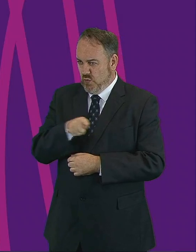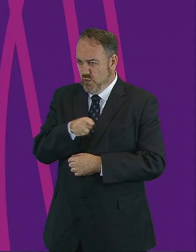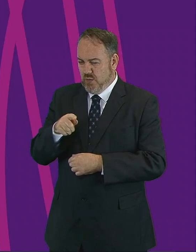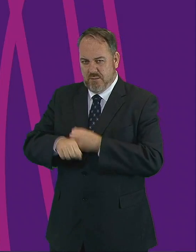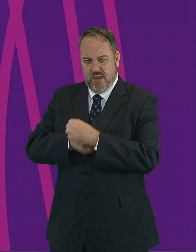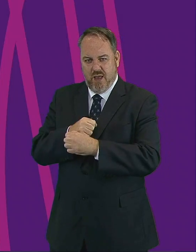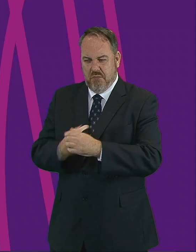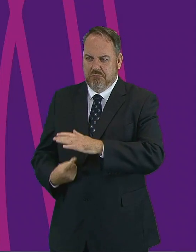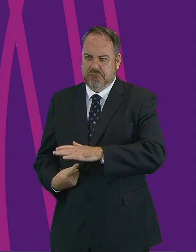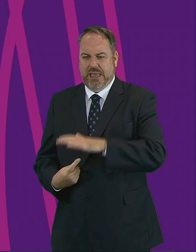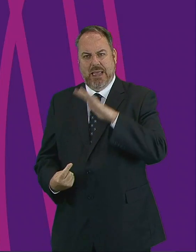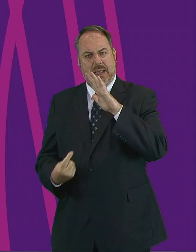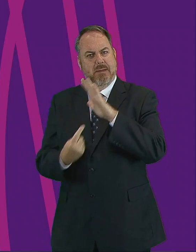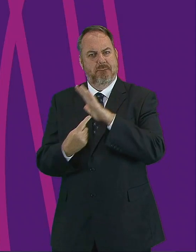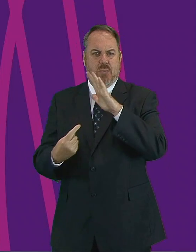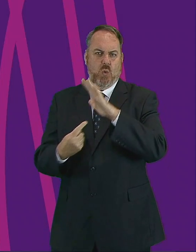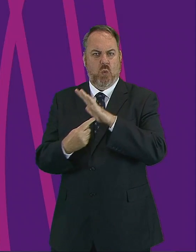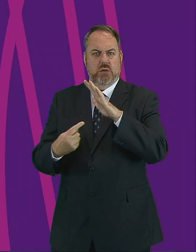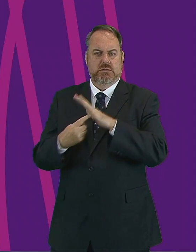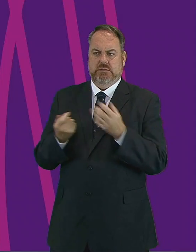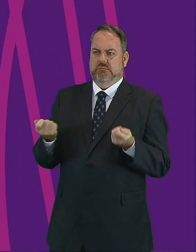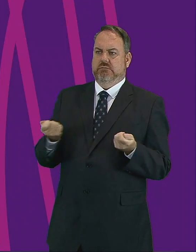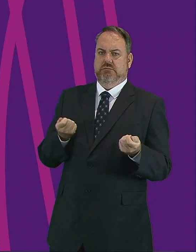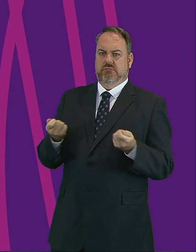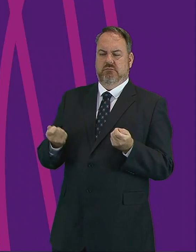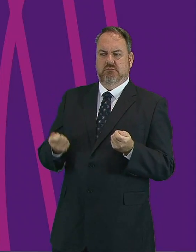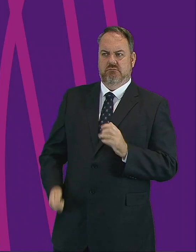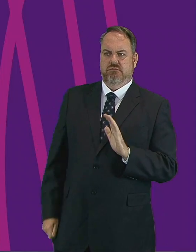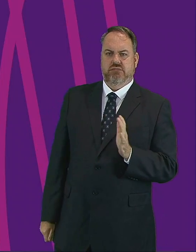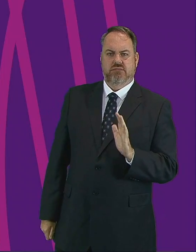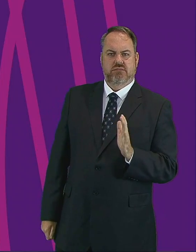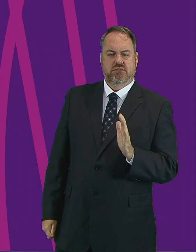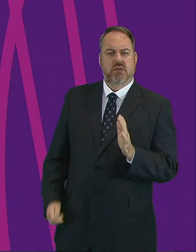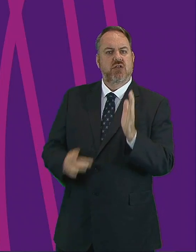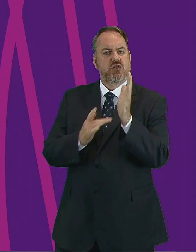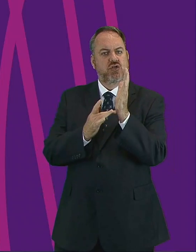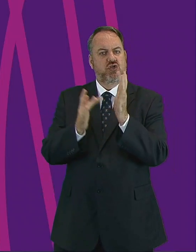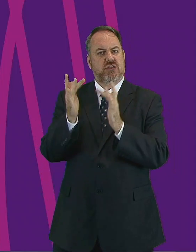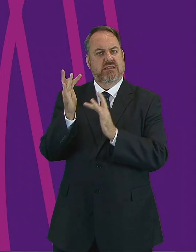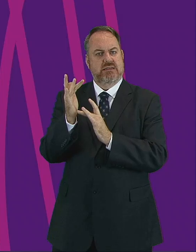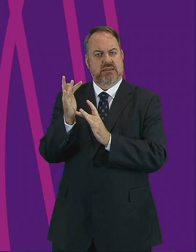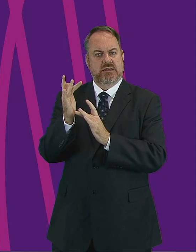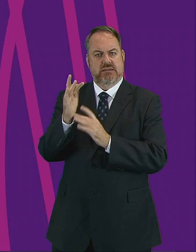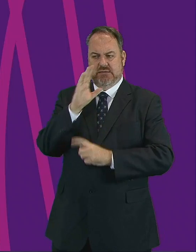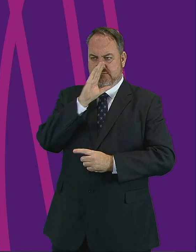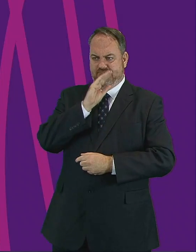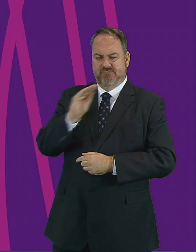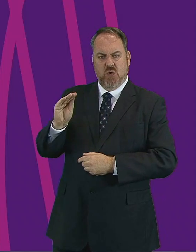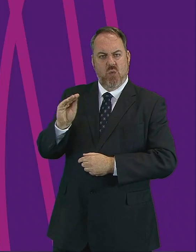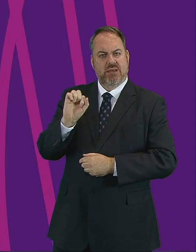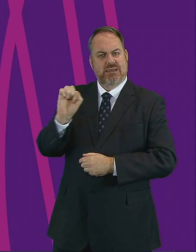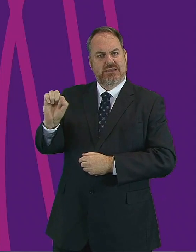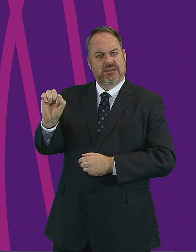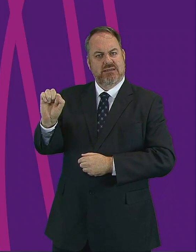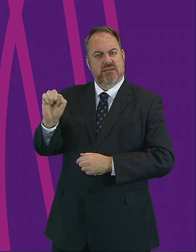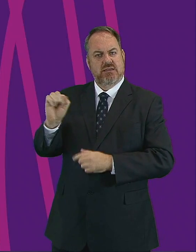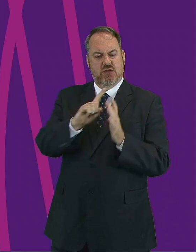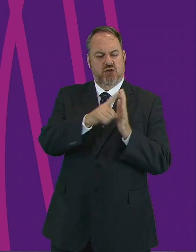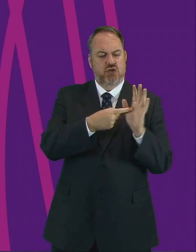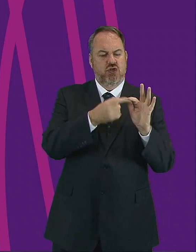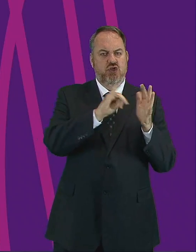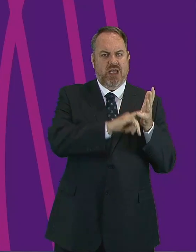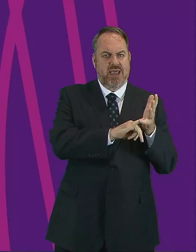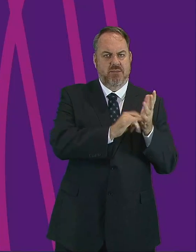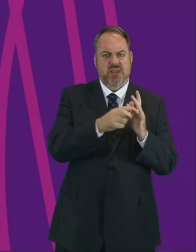And Jesus replies along the line, that's not the way it's going to work